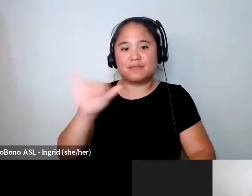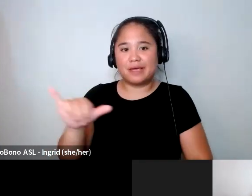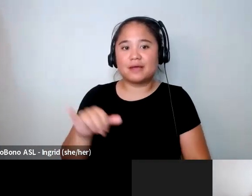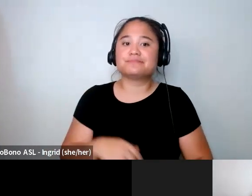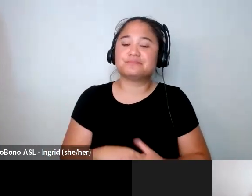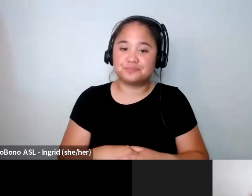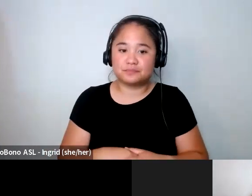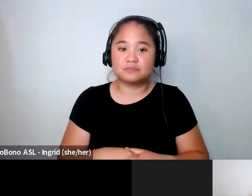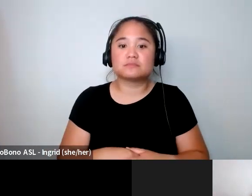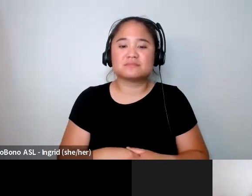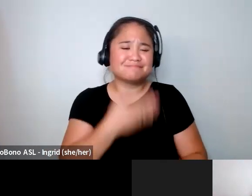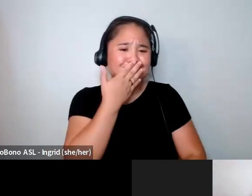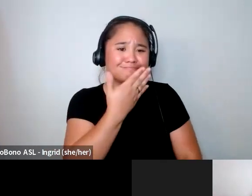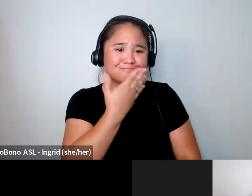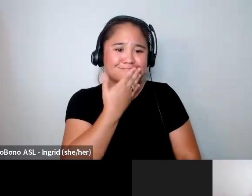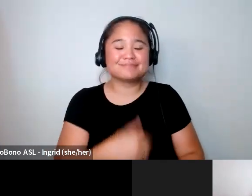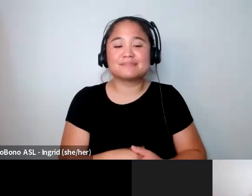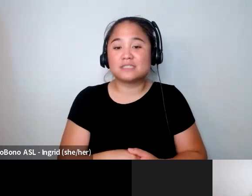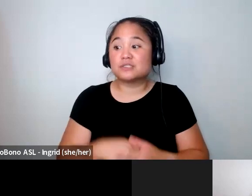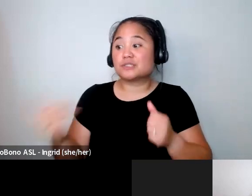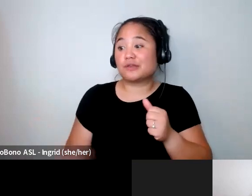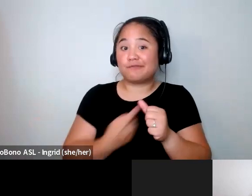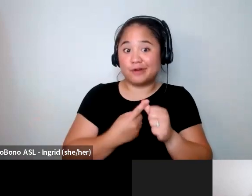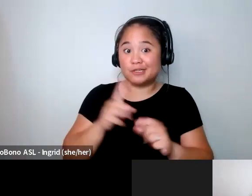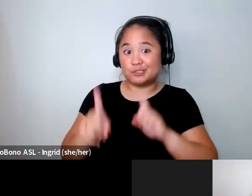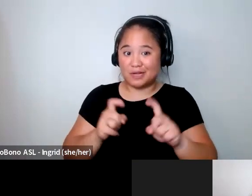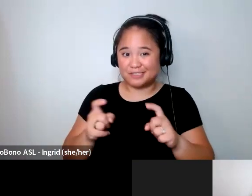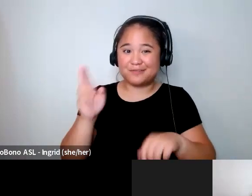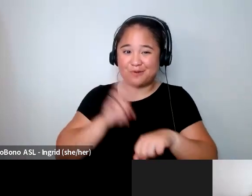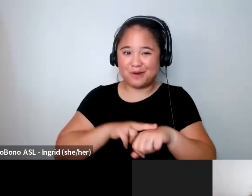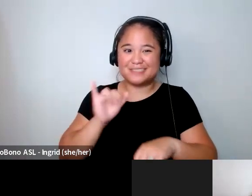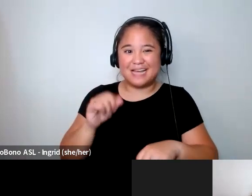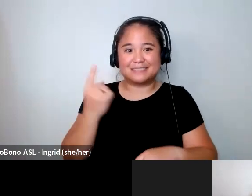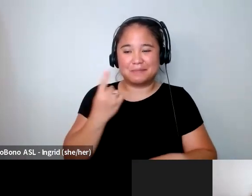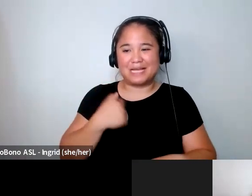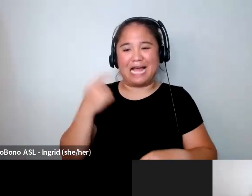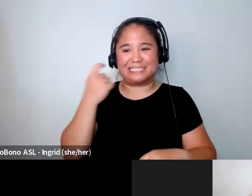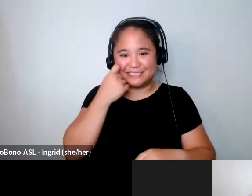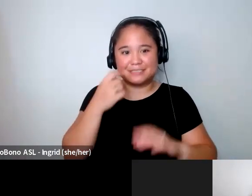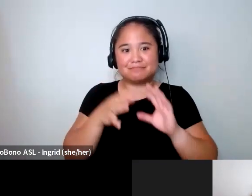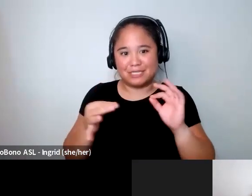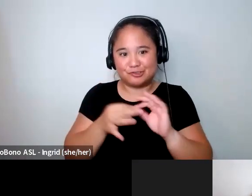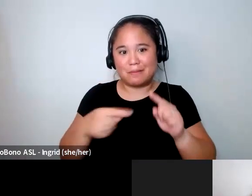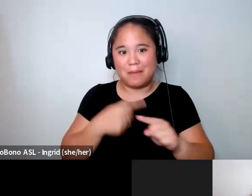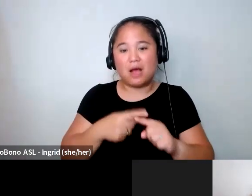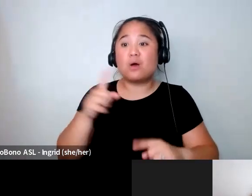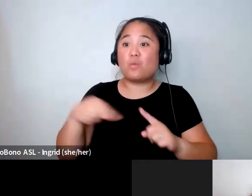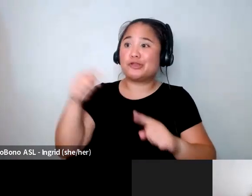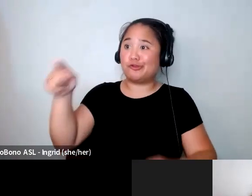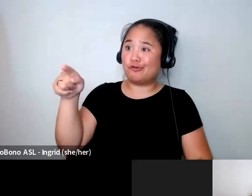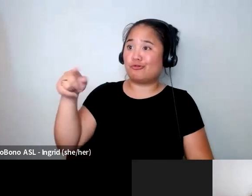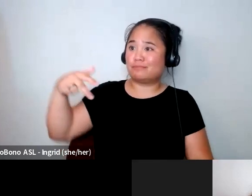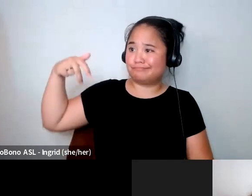thank you the first question of course is something that I just talked about you know when you walk the runway